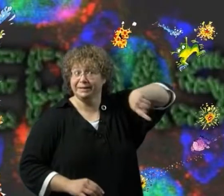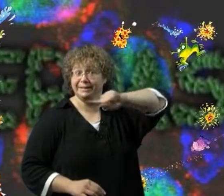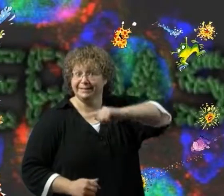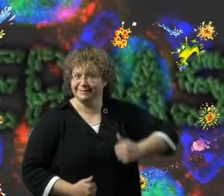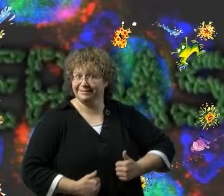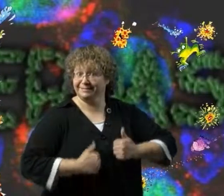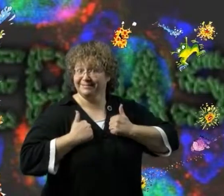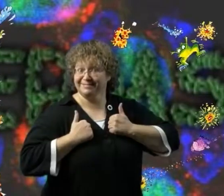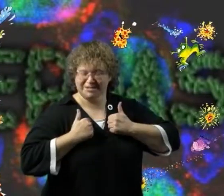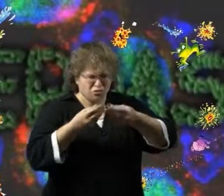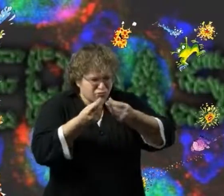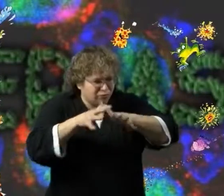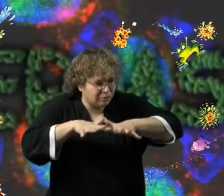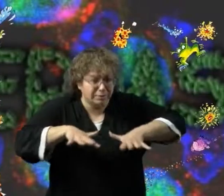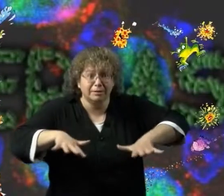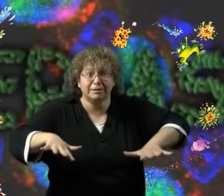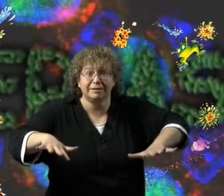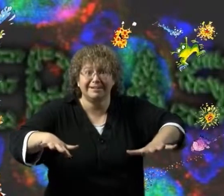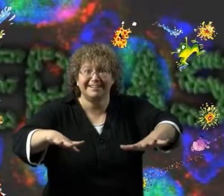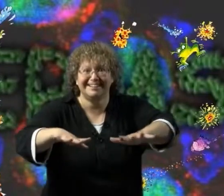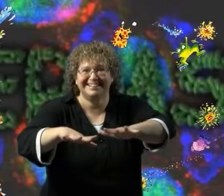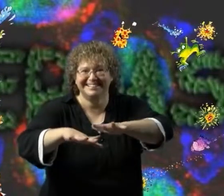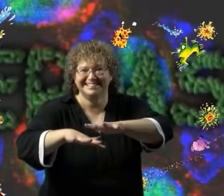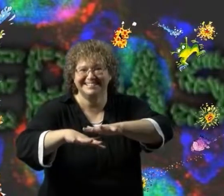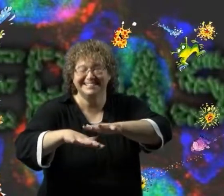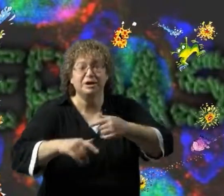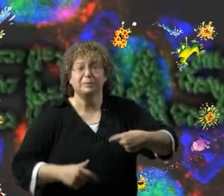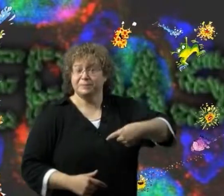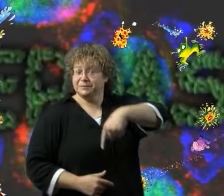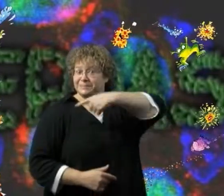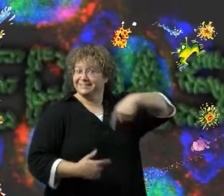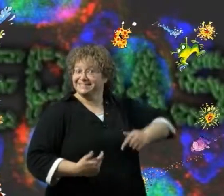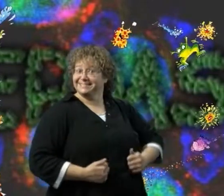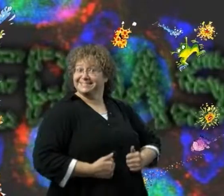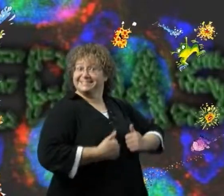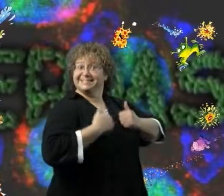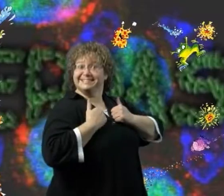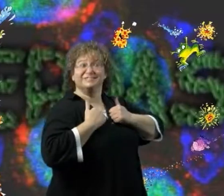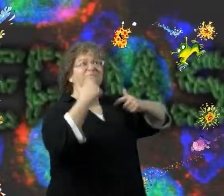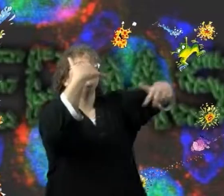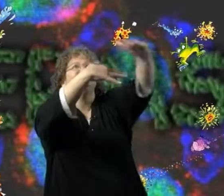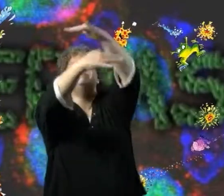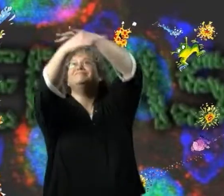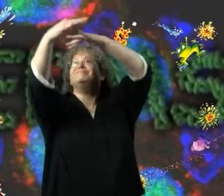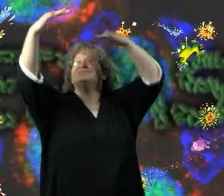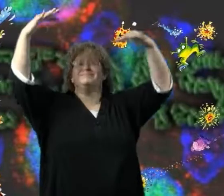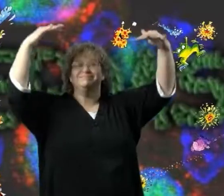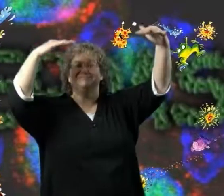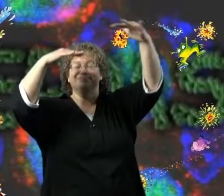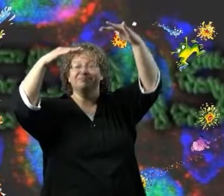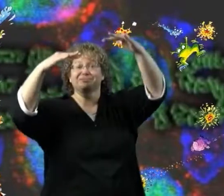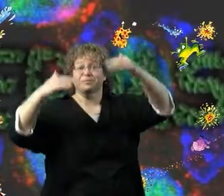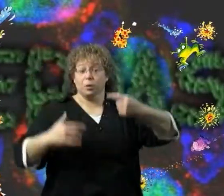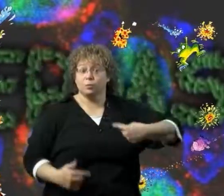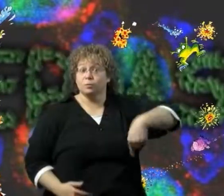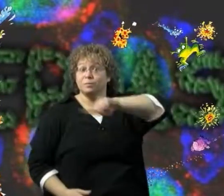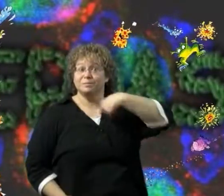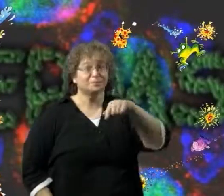We are on the ground, we are in the air We are germs